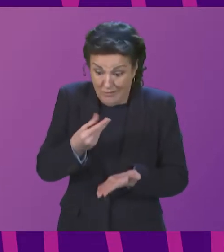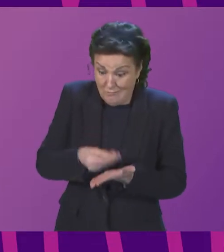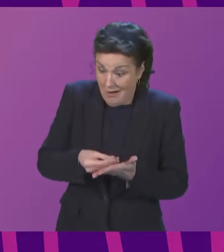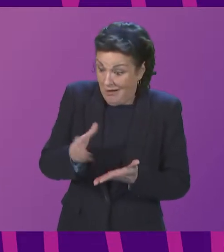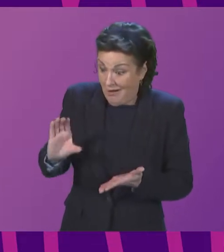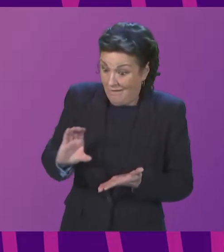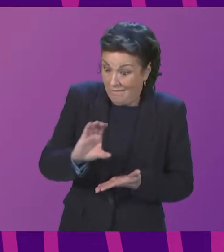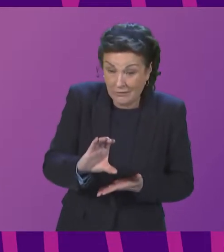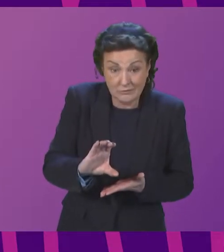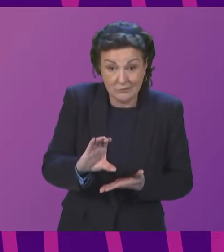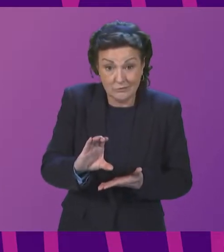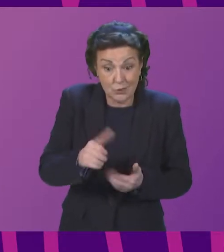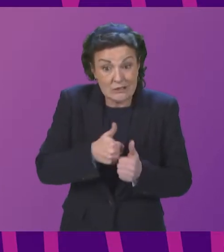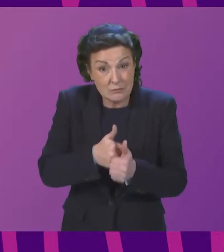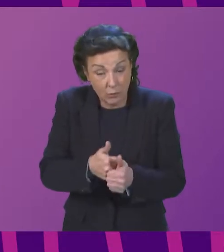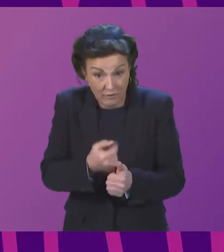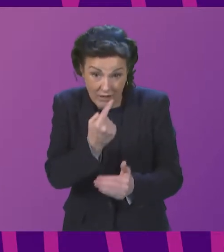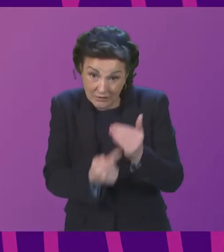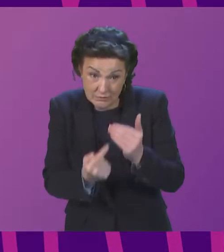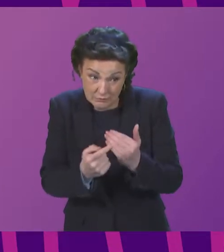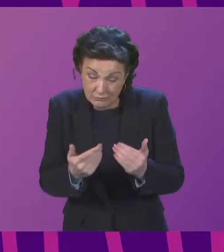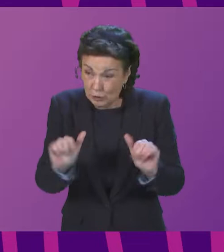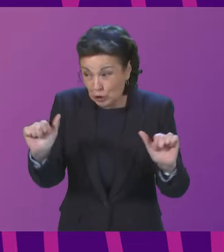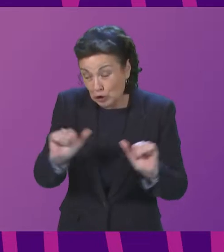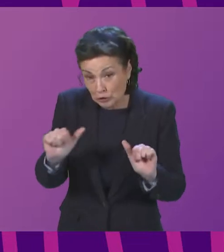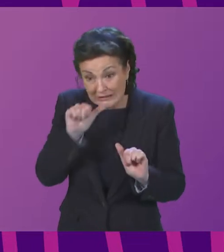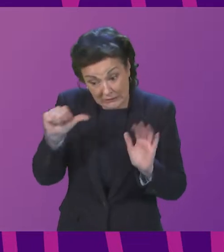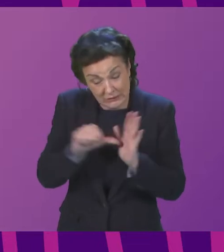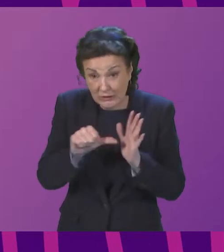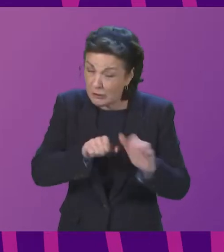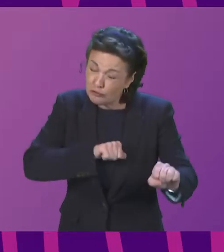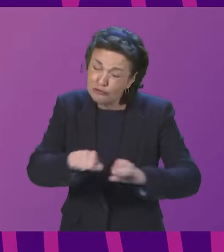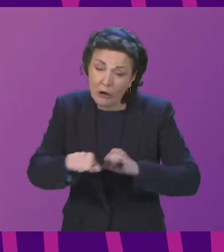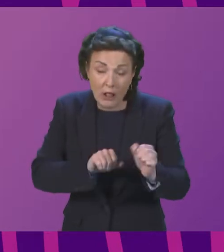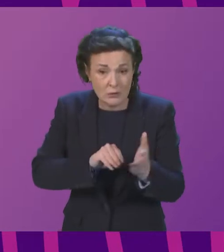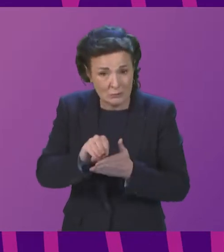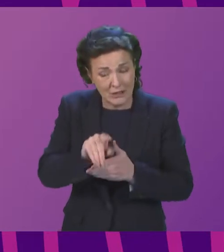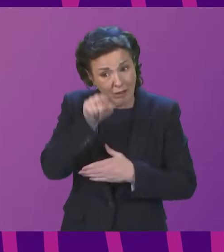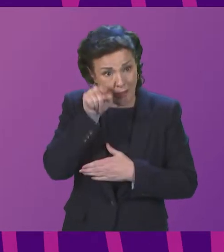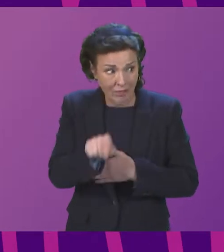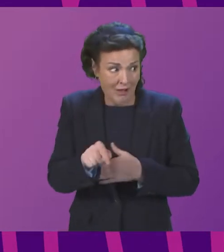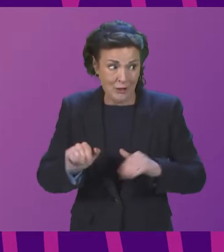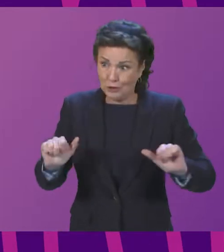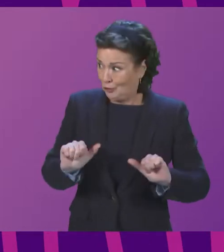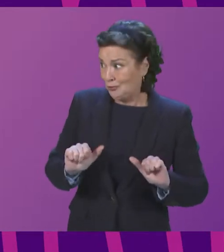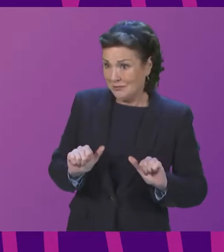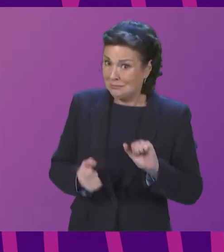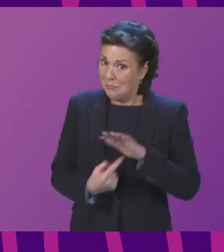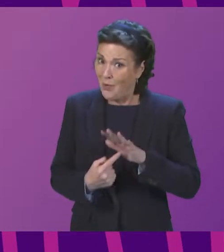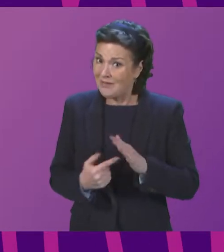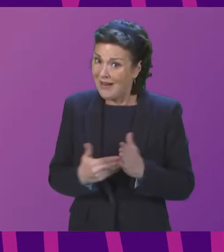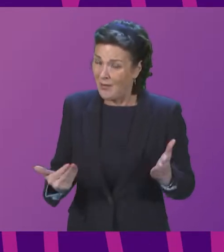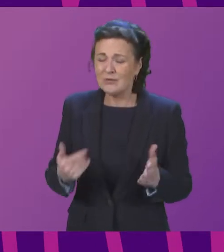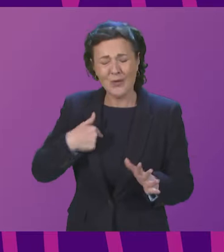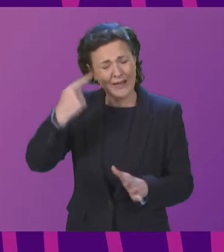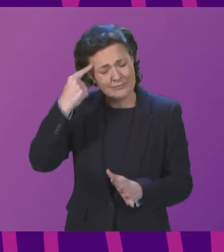individuals who are finding it difficult to pay, I think is a very important topic at the present time. So I really do think